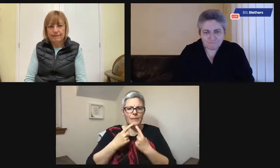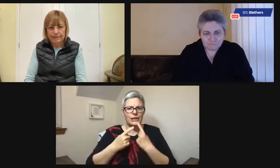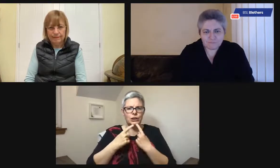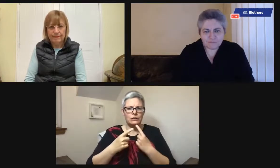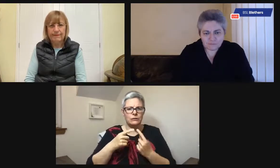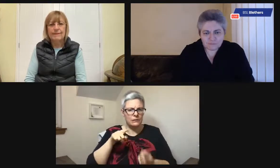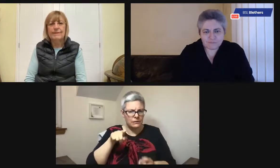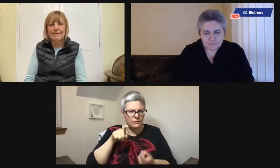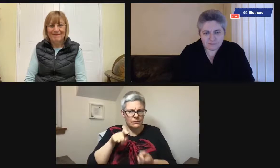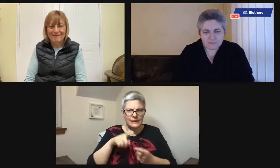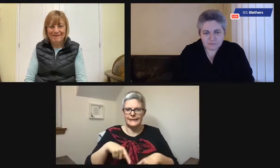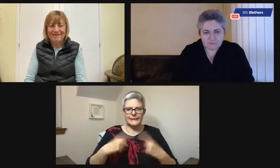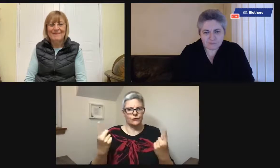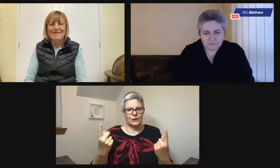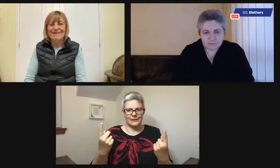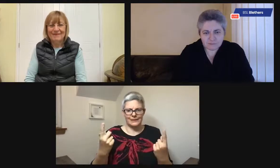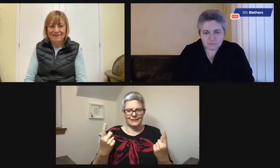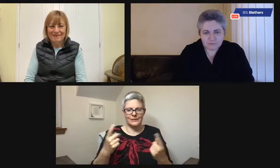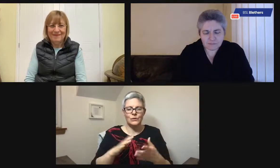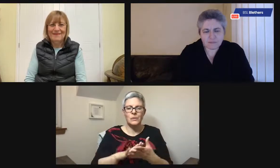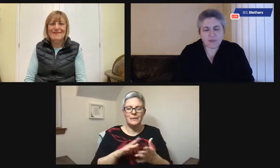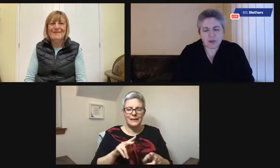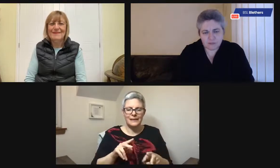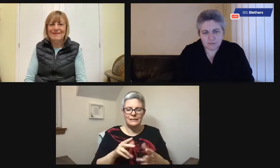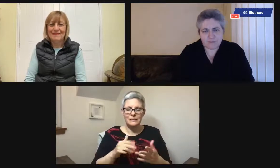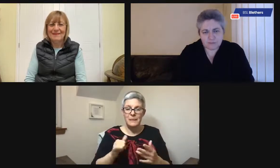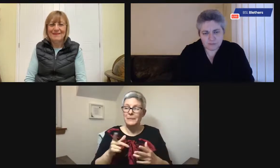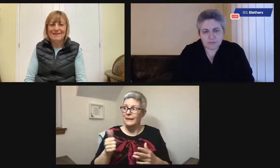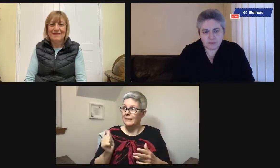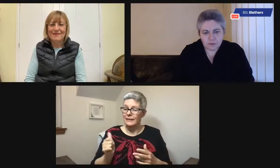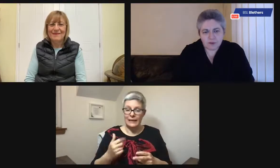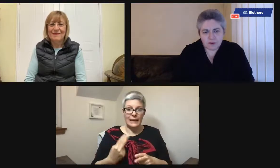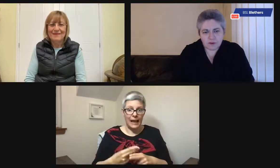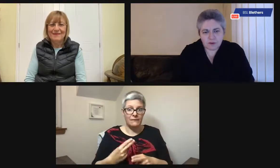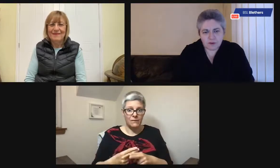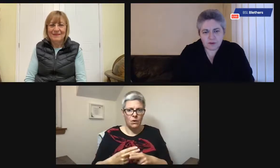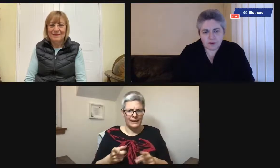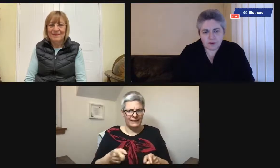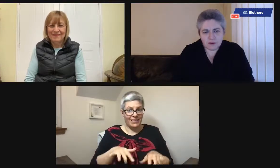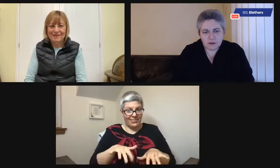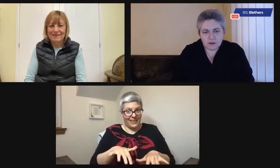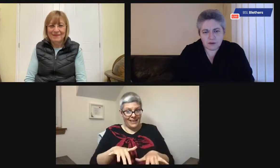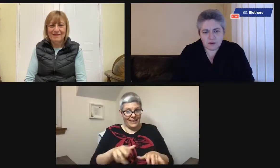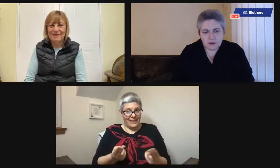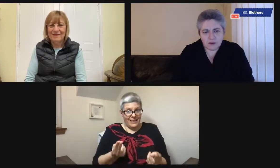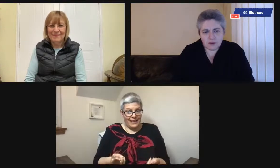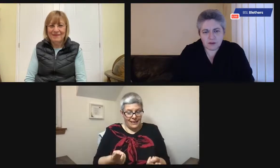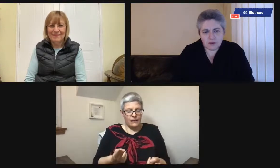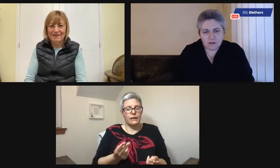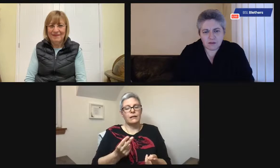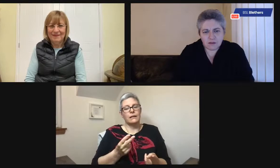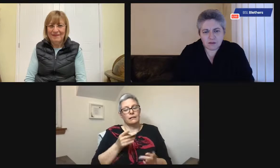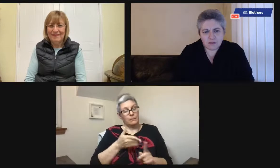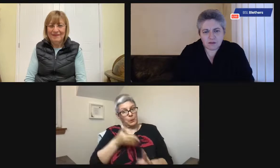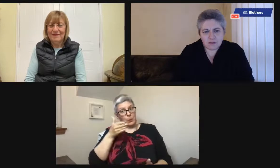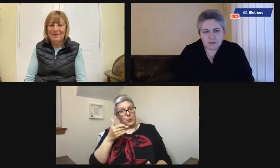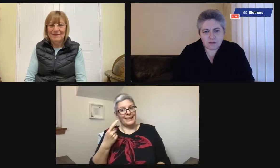vision can be difficult and connecting the stimulus that you're getting from your eye to the brain can be difficult.